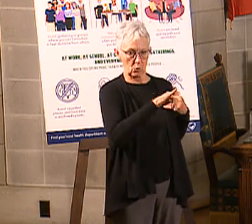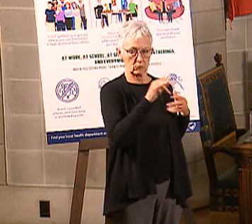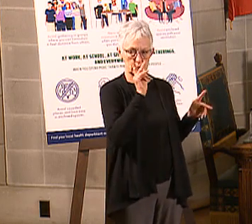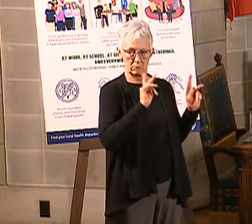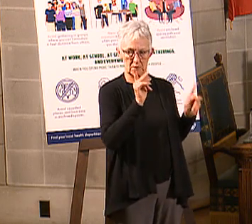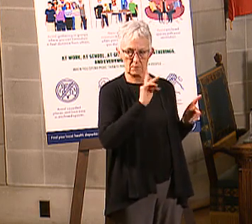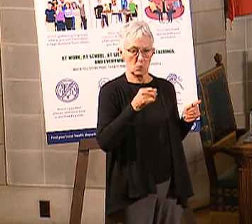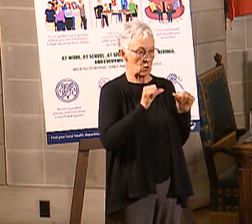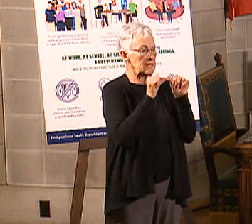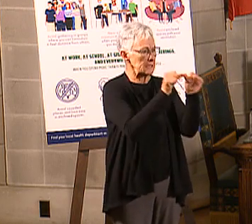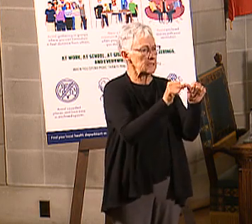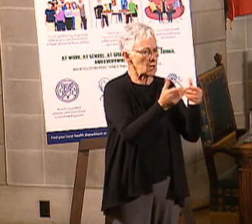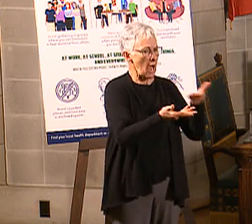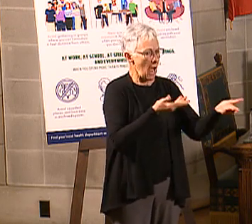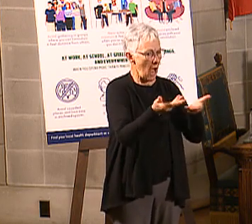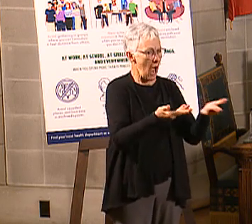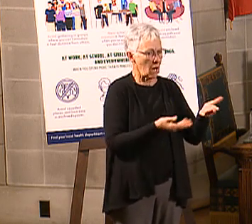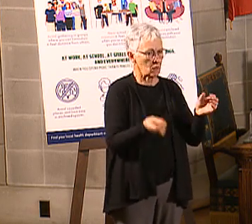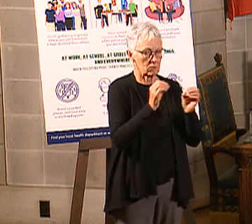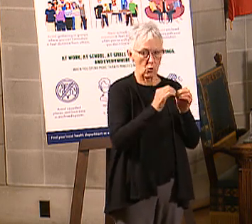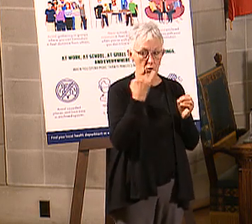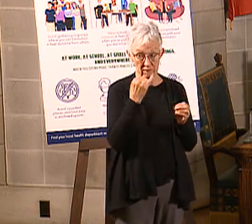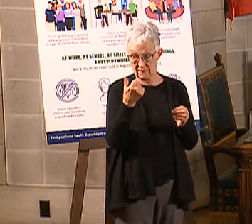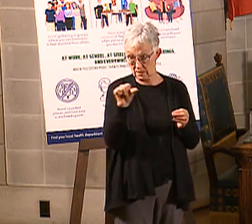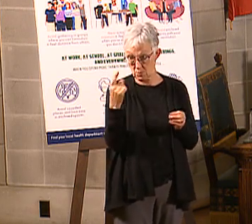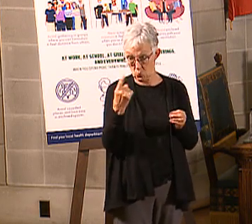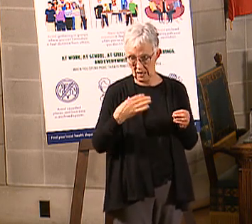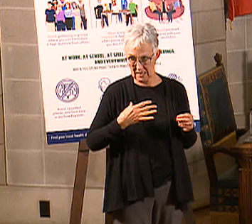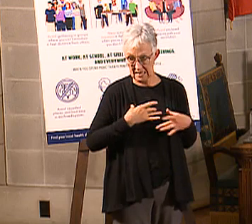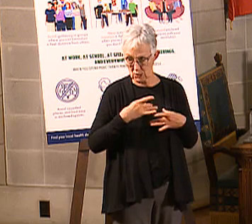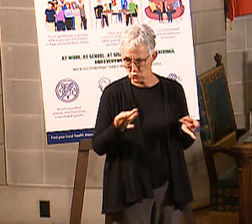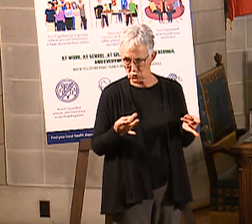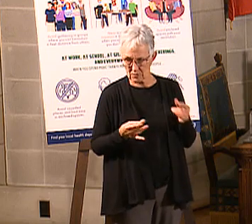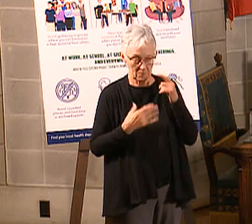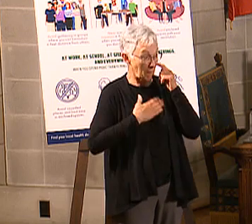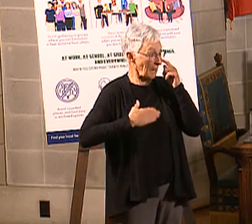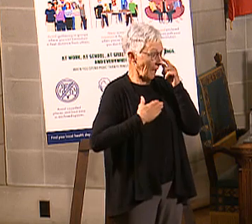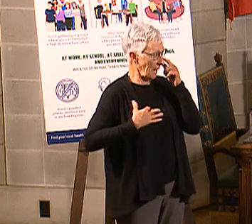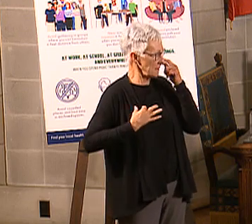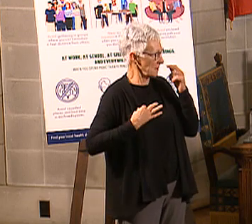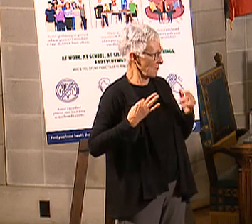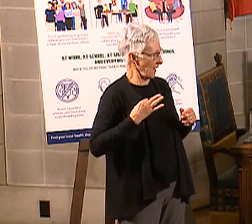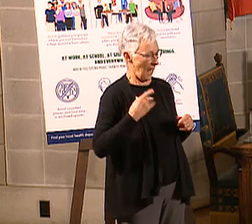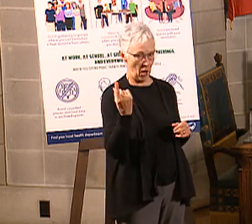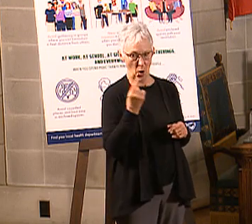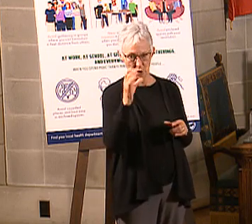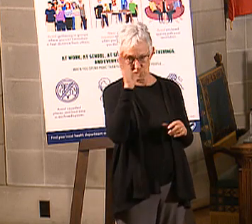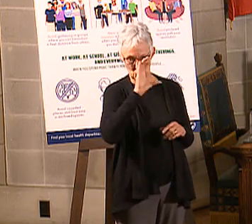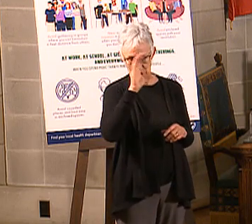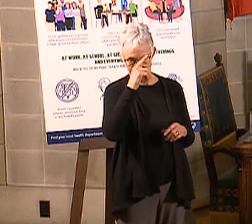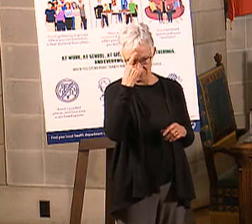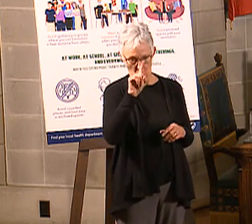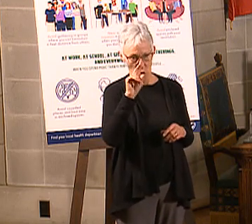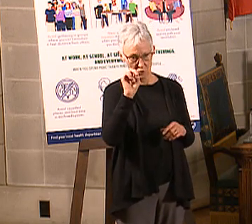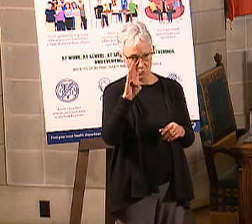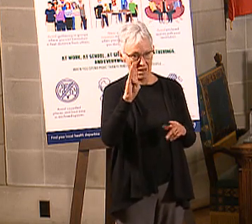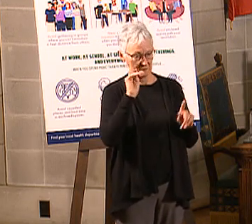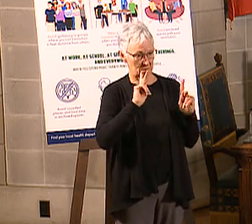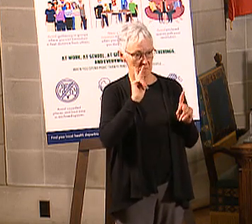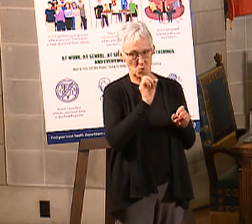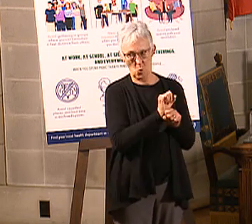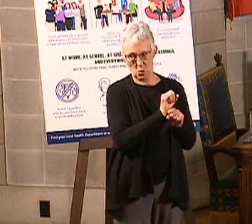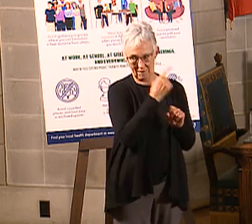continue to look for individuals, if anyone's interested, by the way. Please apply. We're always looking for Nebraskans to work with us.